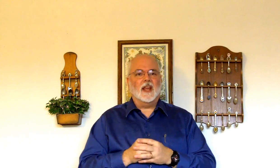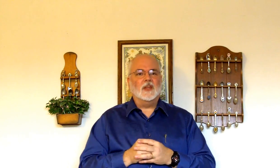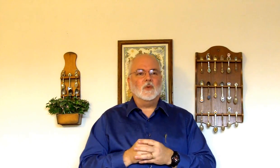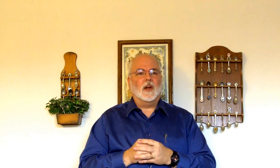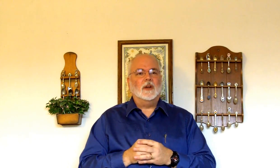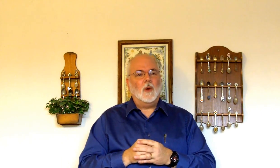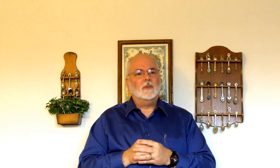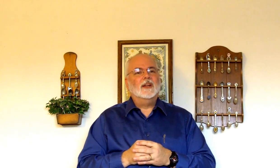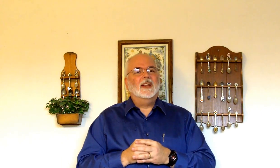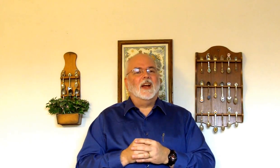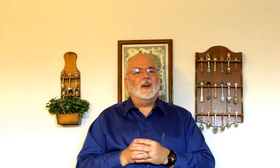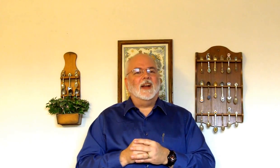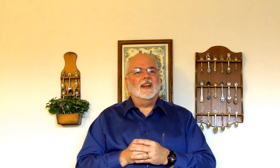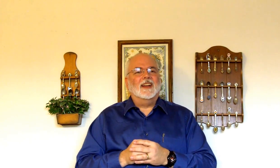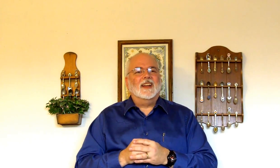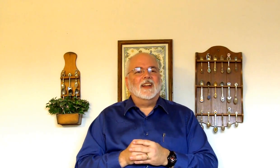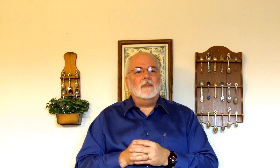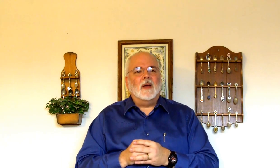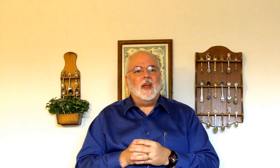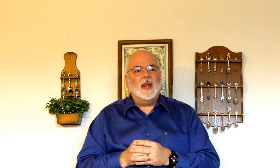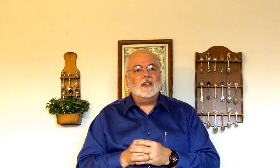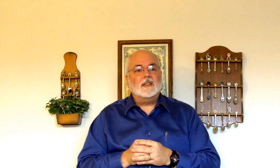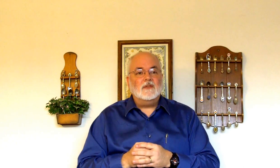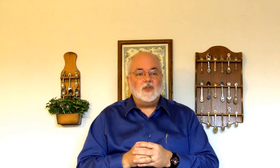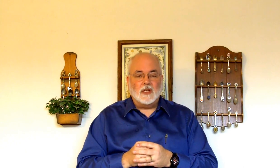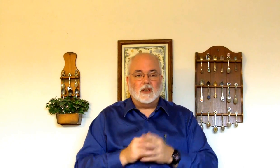case you wanted to know. All right. They bound the hands of Jesus.